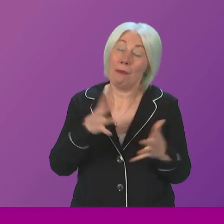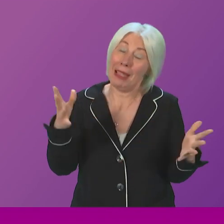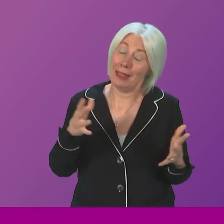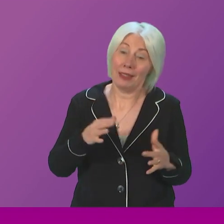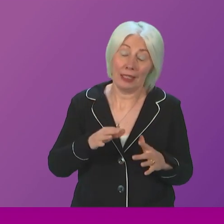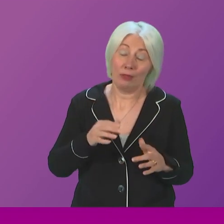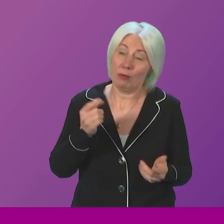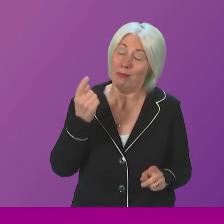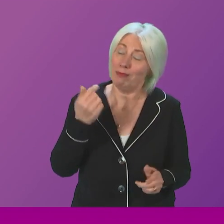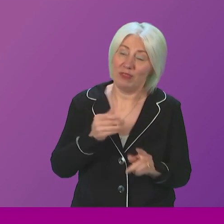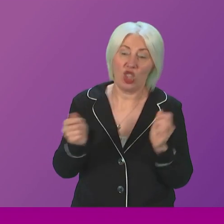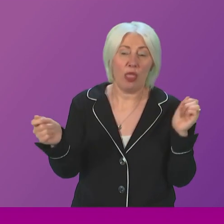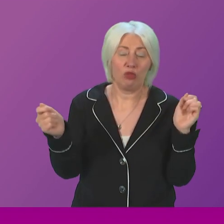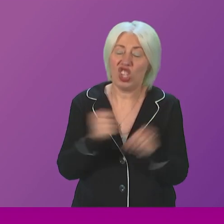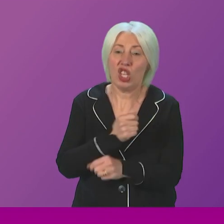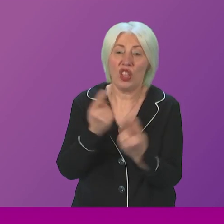child payment planning.